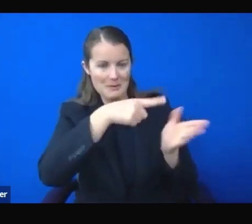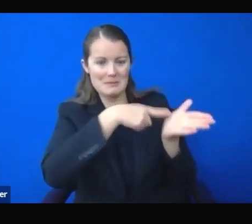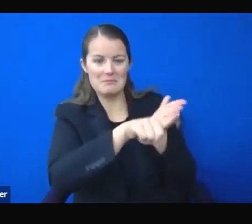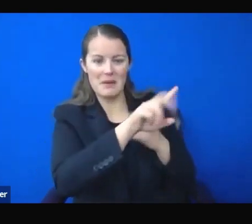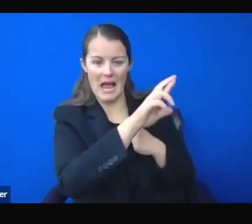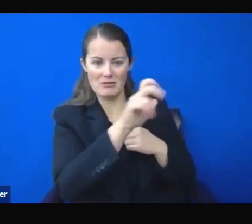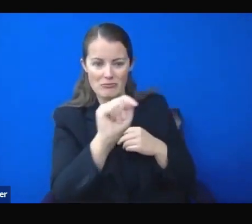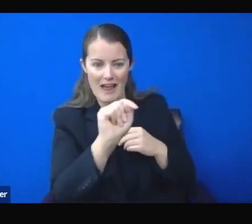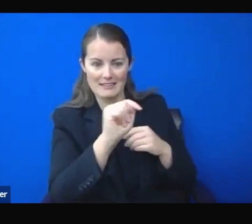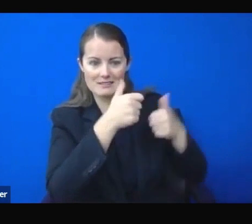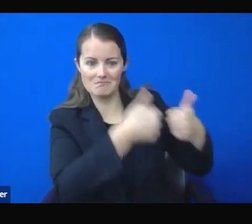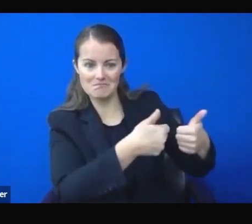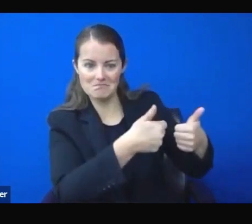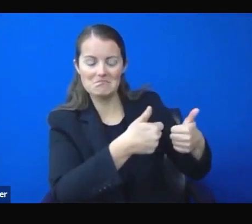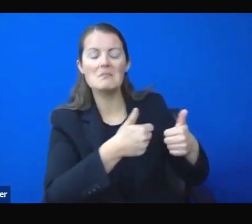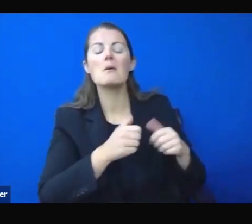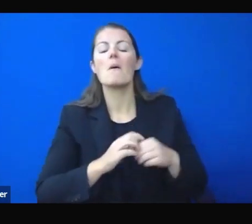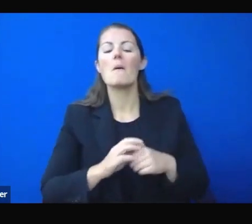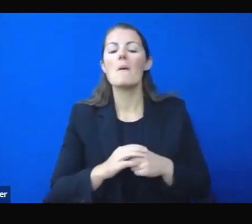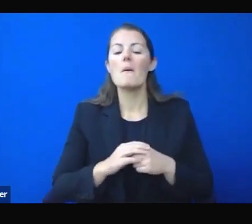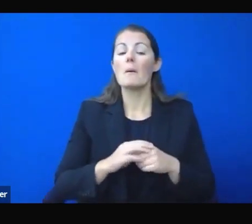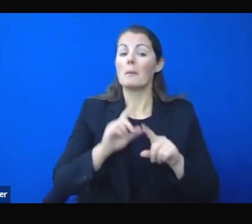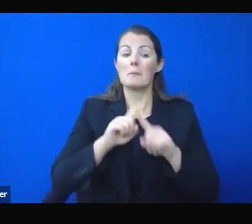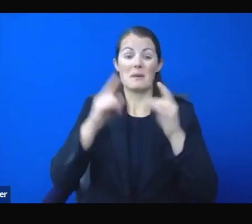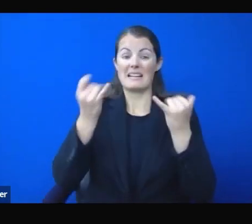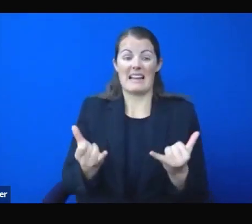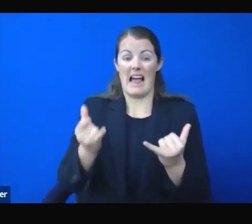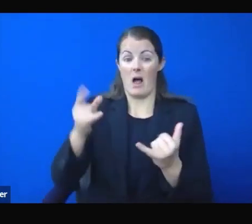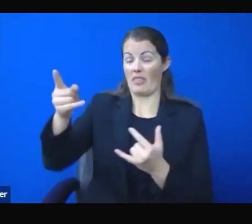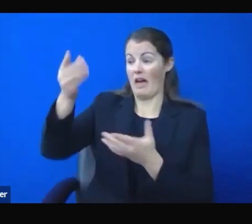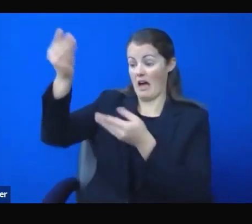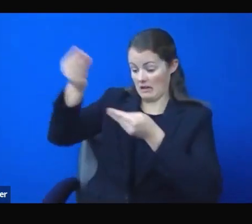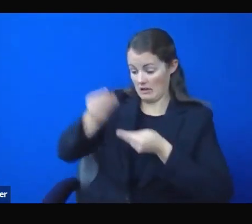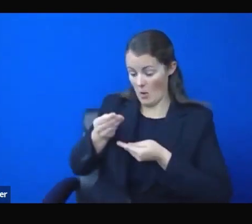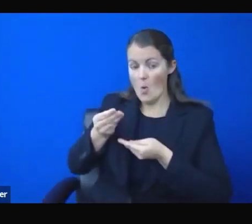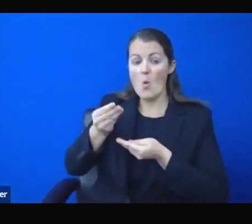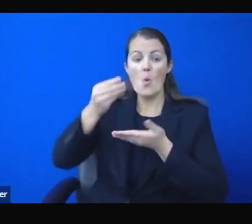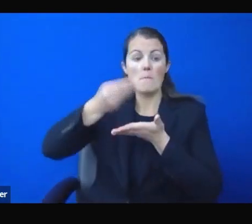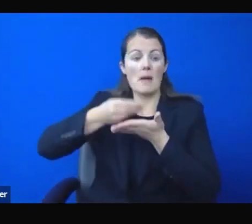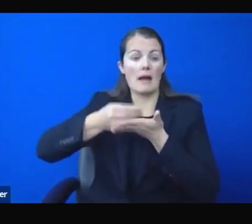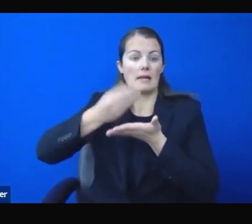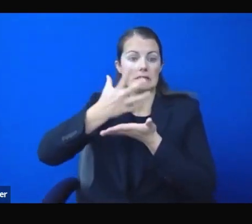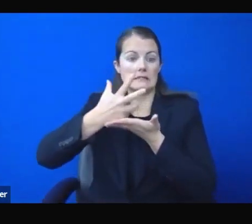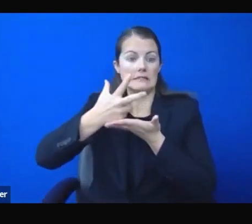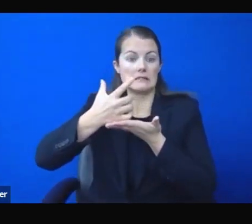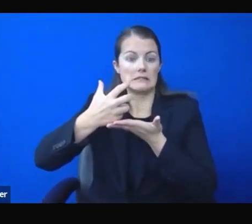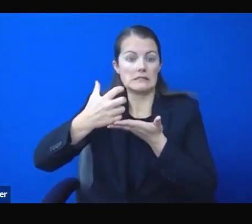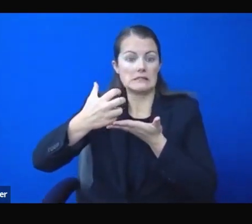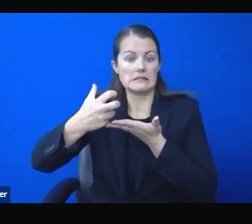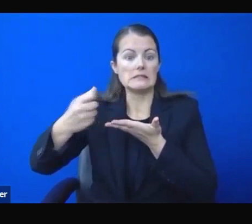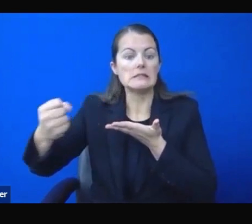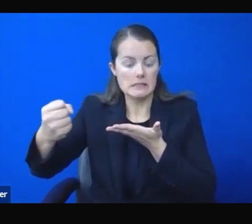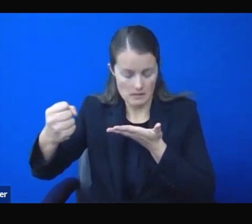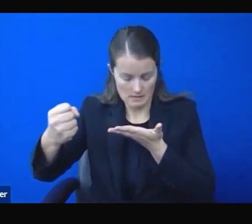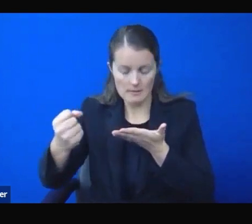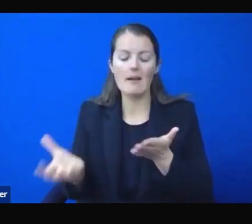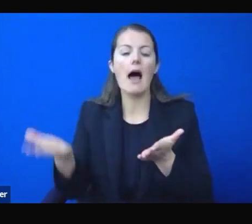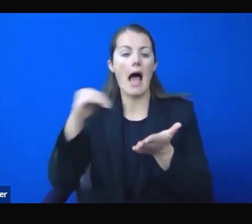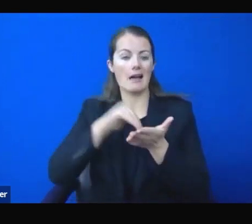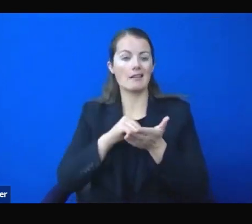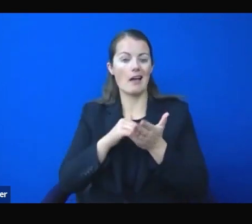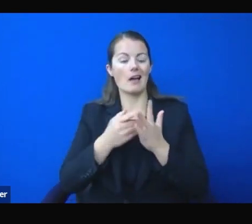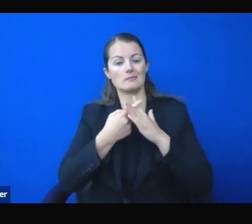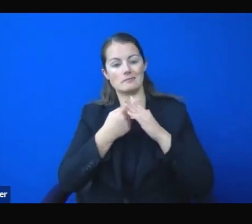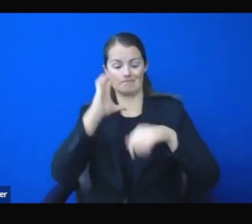assistance for tenants, I must reinstate a moratorium to ensure Nevadans can stay in their homes during this critical phase